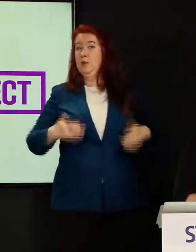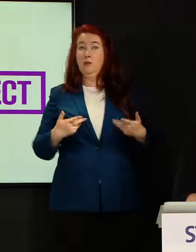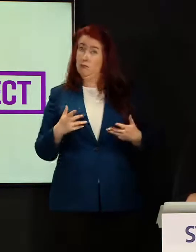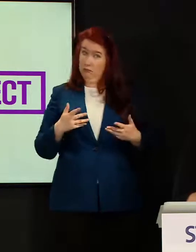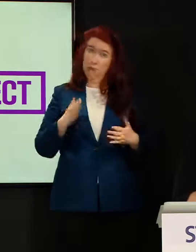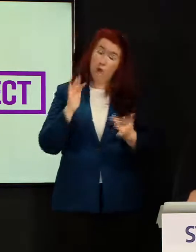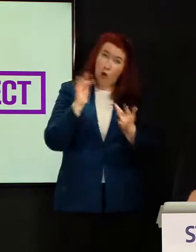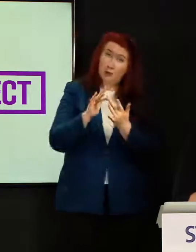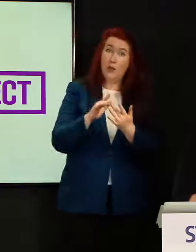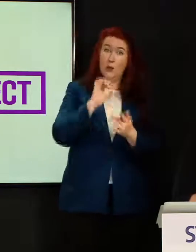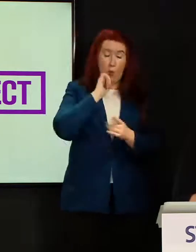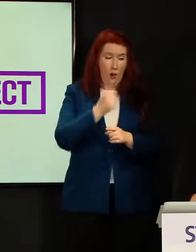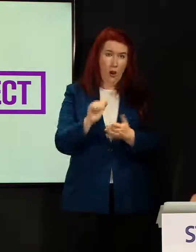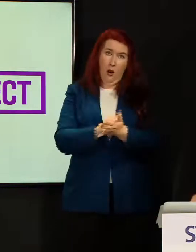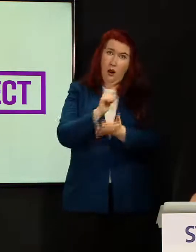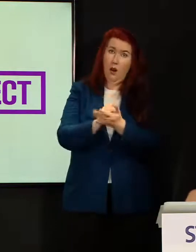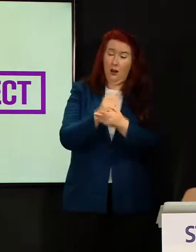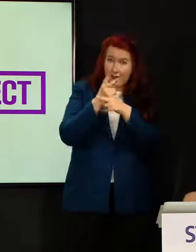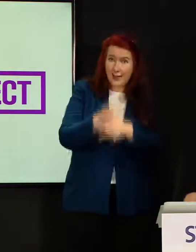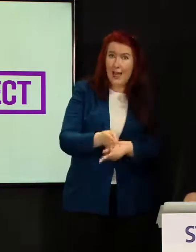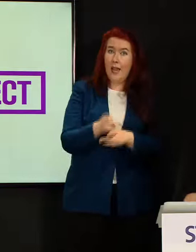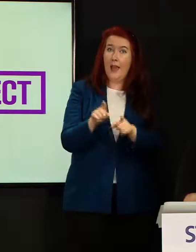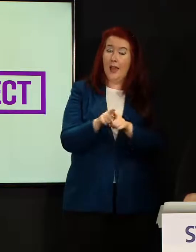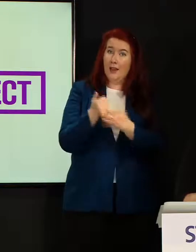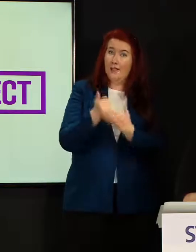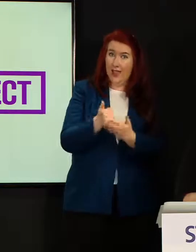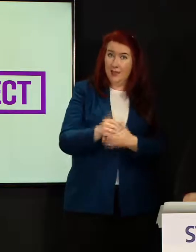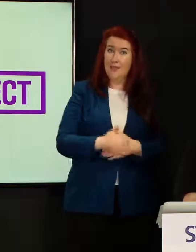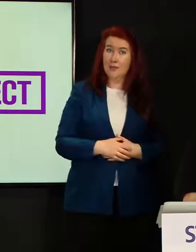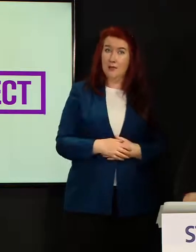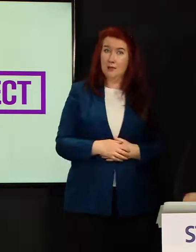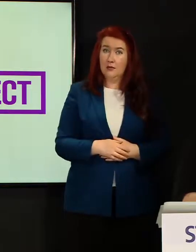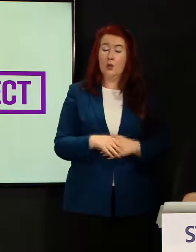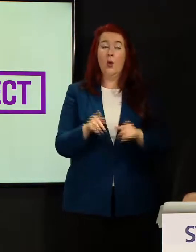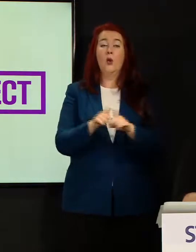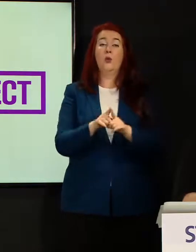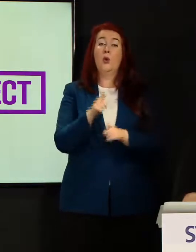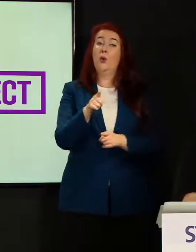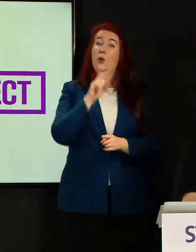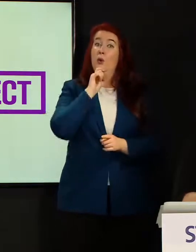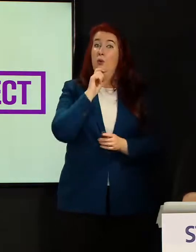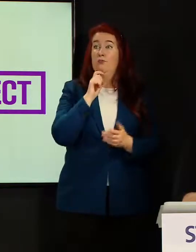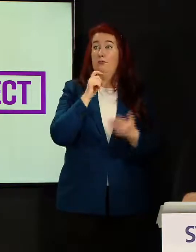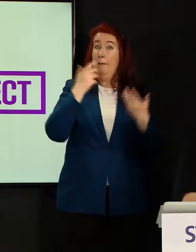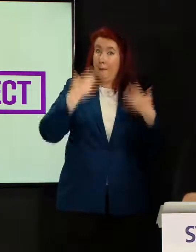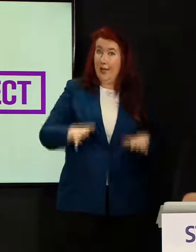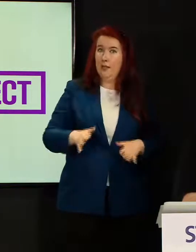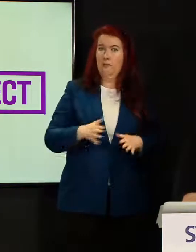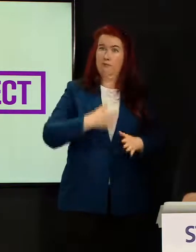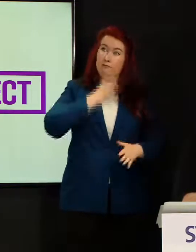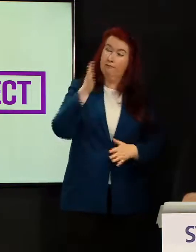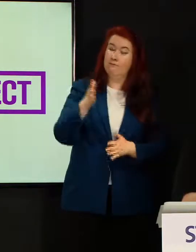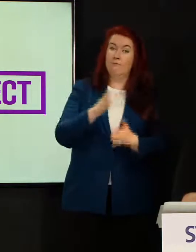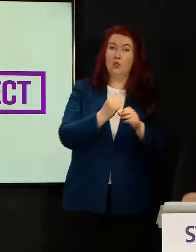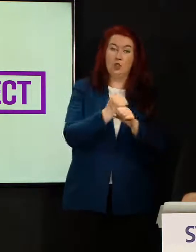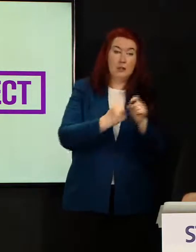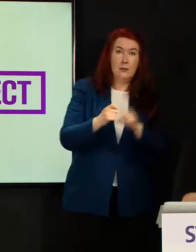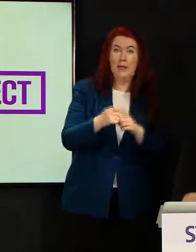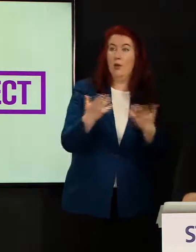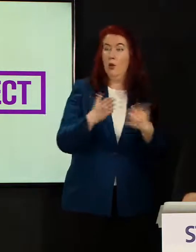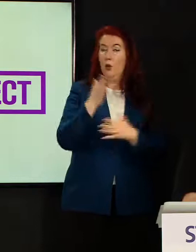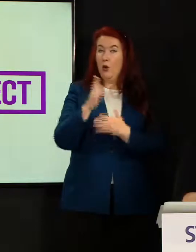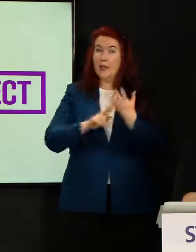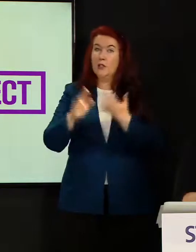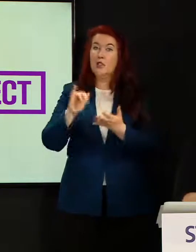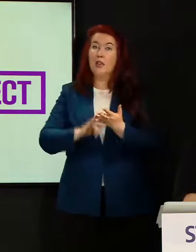and given the appropriate advice. And you'll have noticed those of you who have interacted with the service, at times